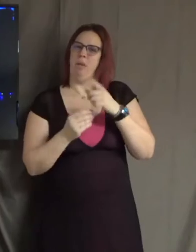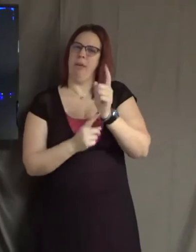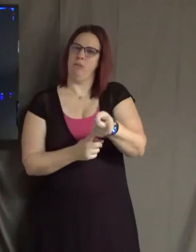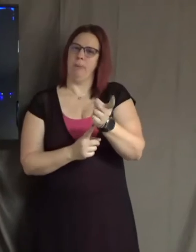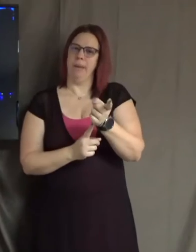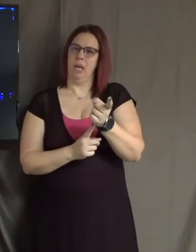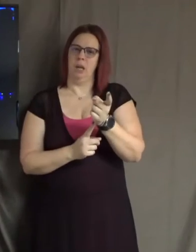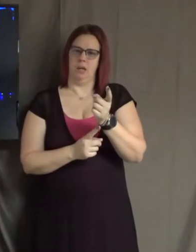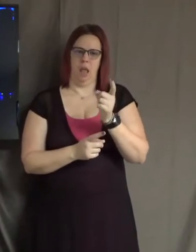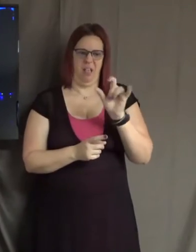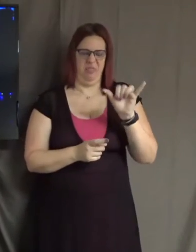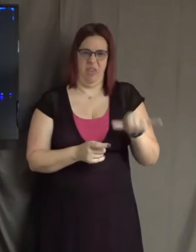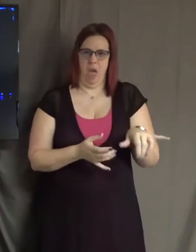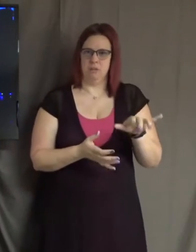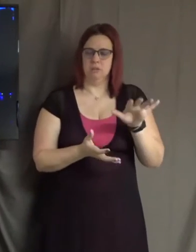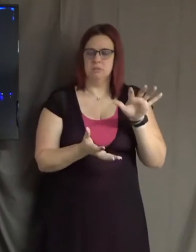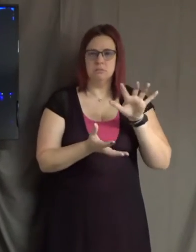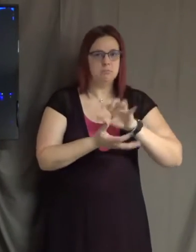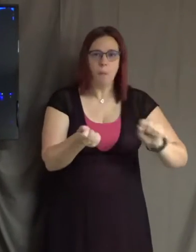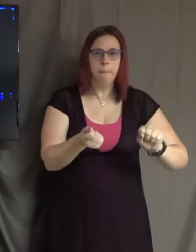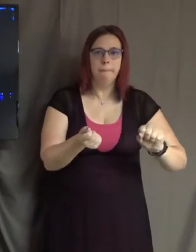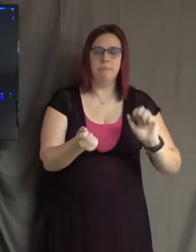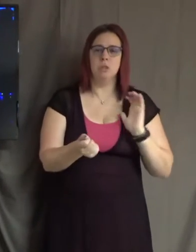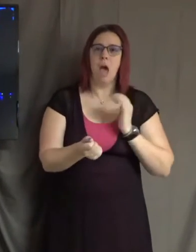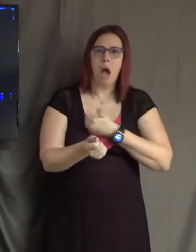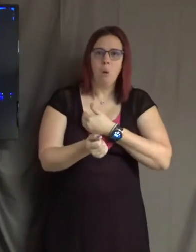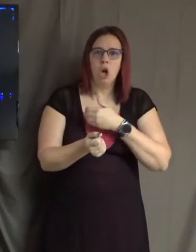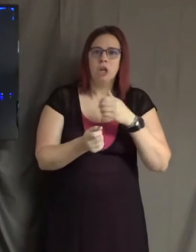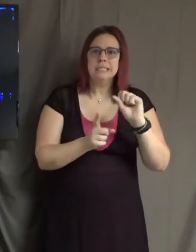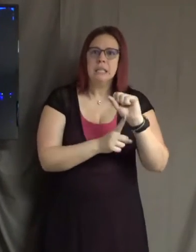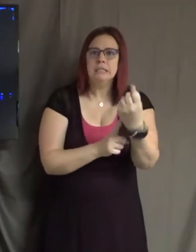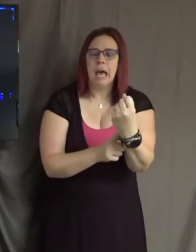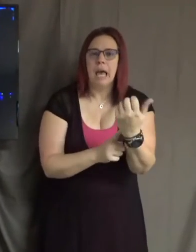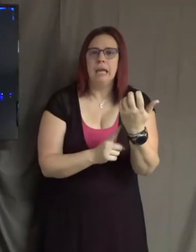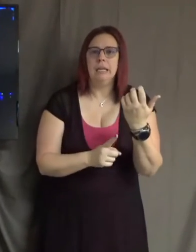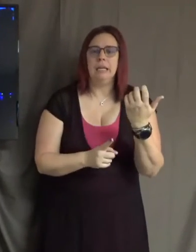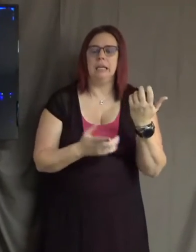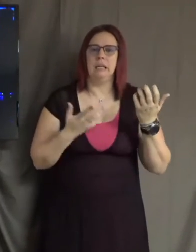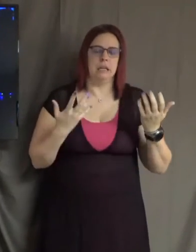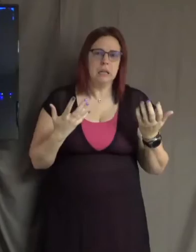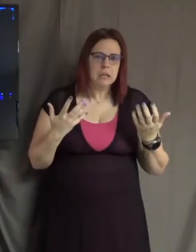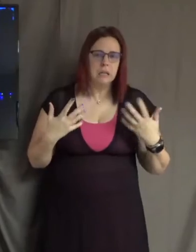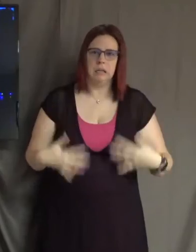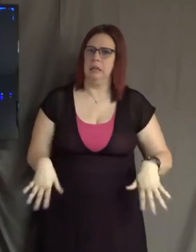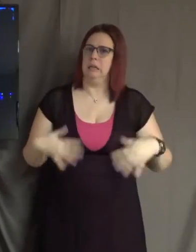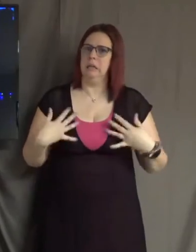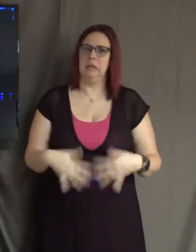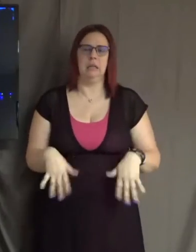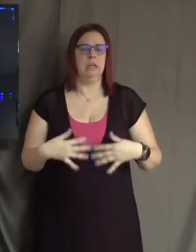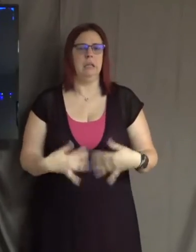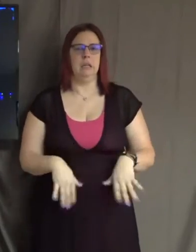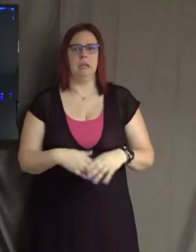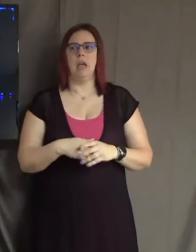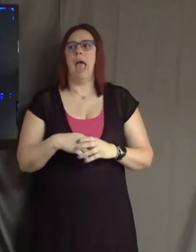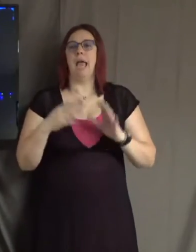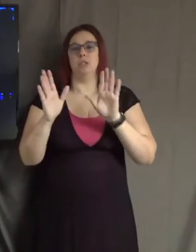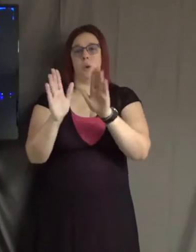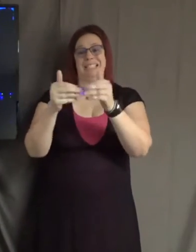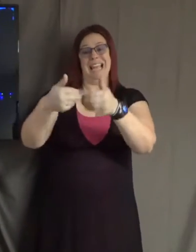that can be to our society and to us. And it also is separation consciousness at its